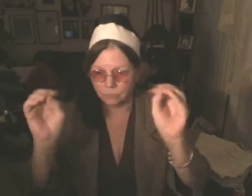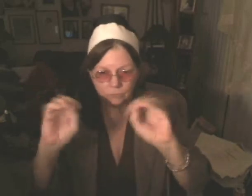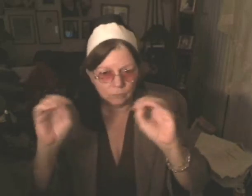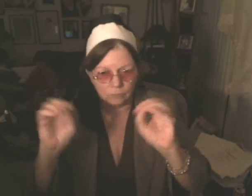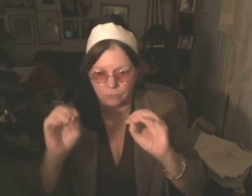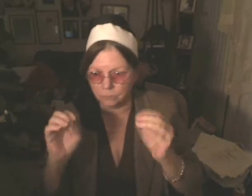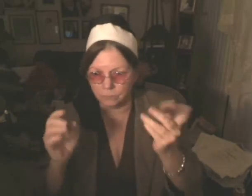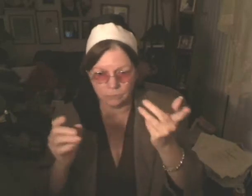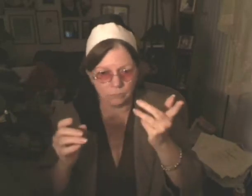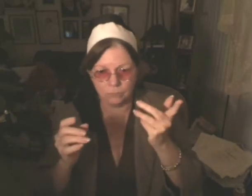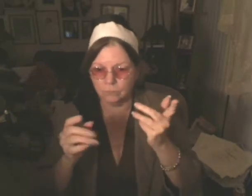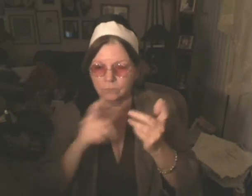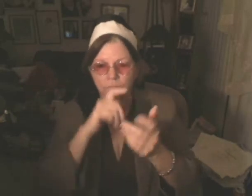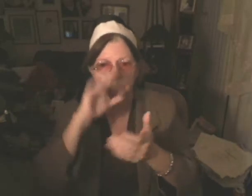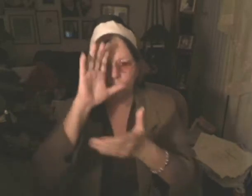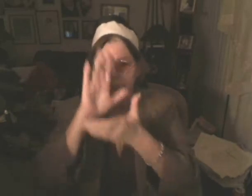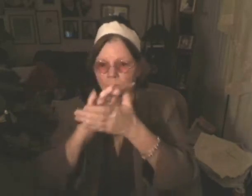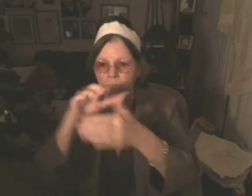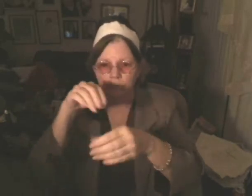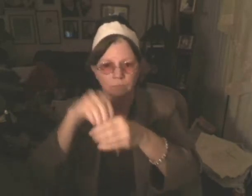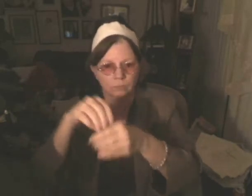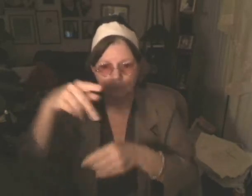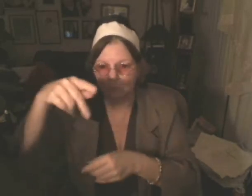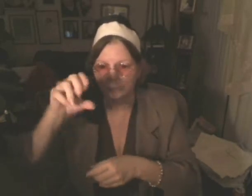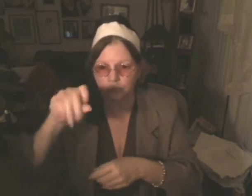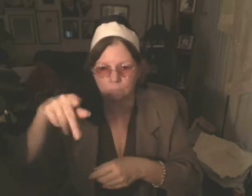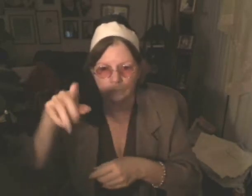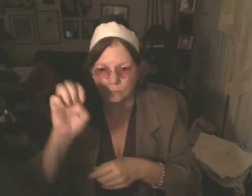Now, I'm returning to the scene at the finest hour.